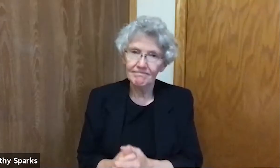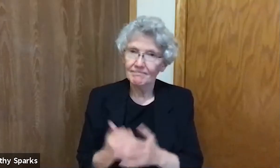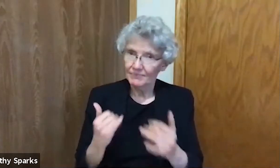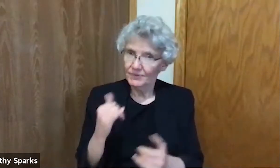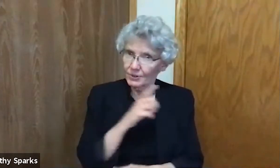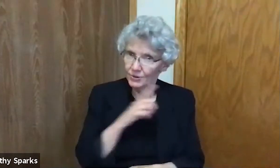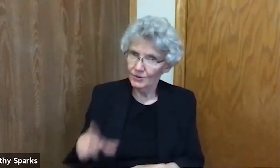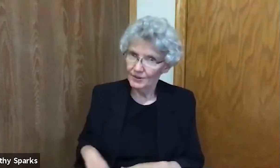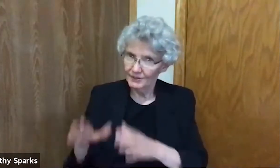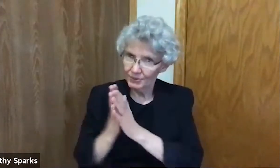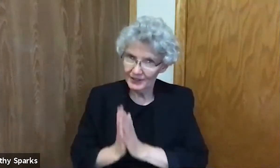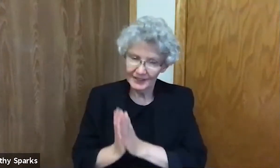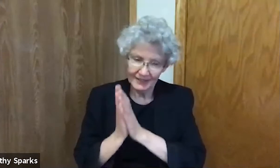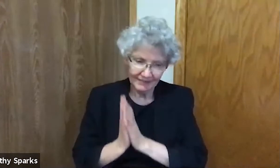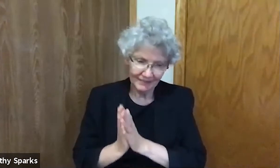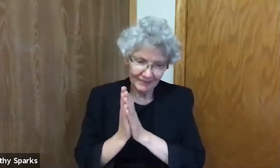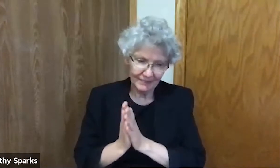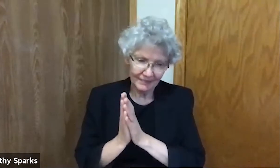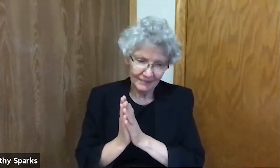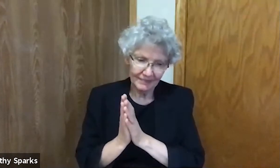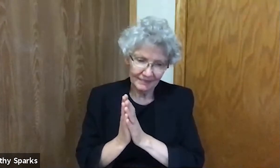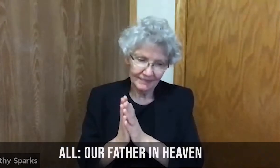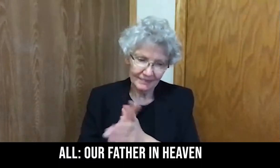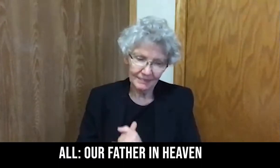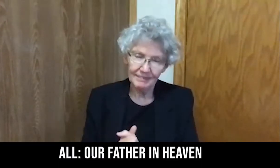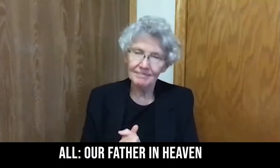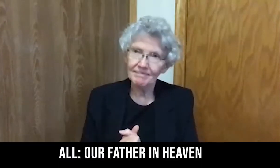We join together, signing the Lord's Prayer. This will not be voiced.